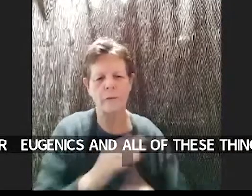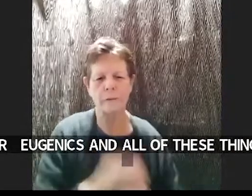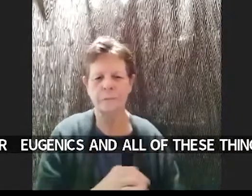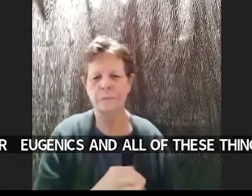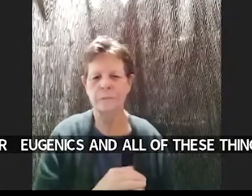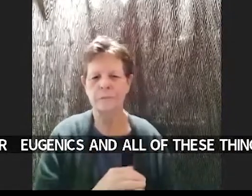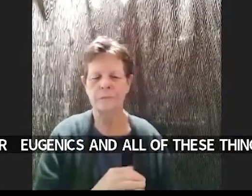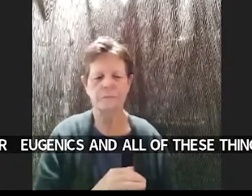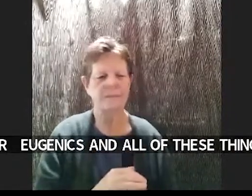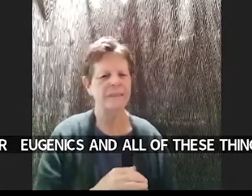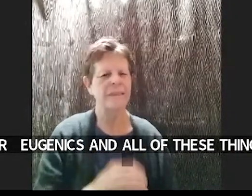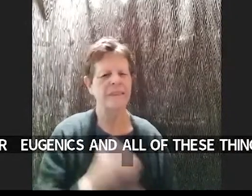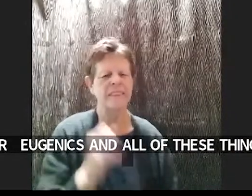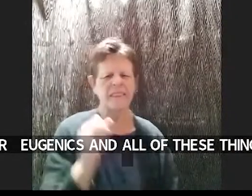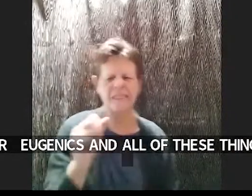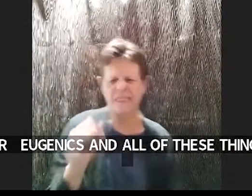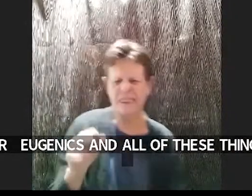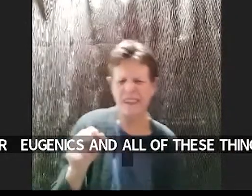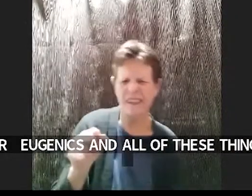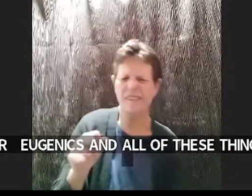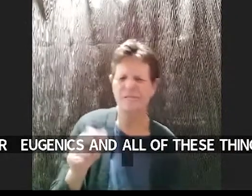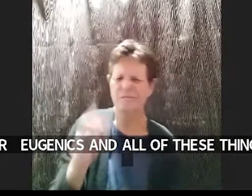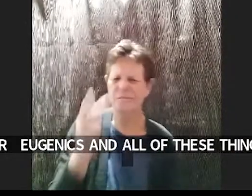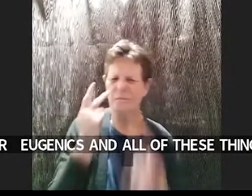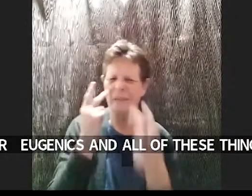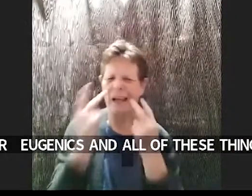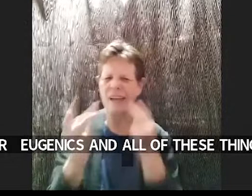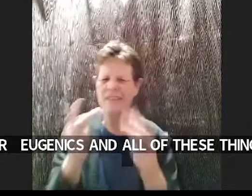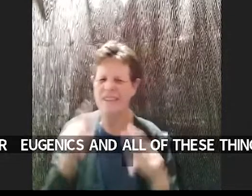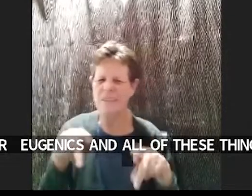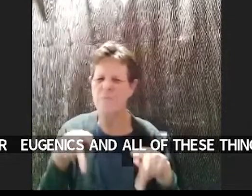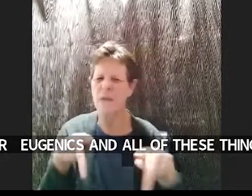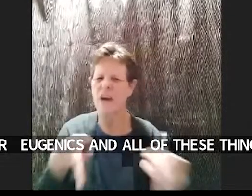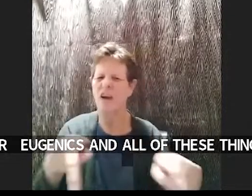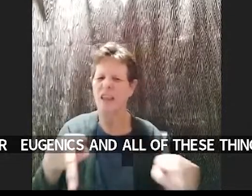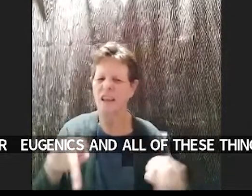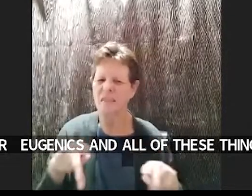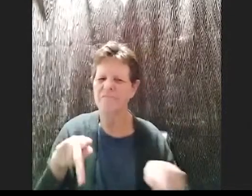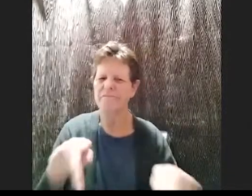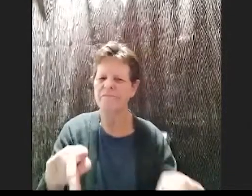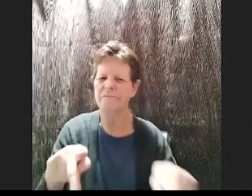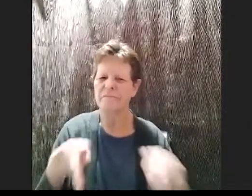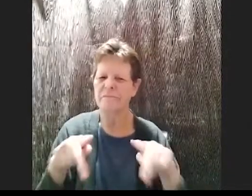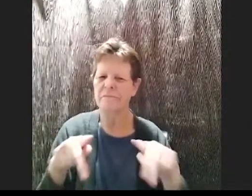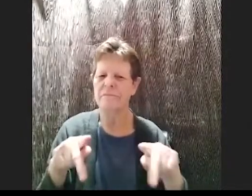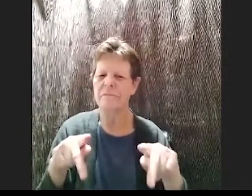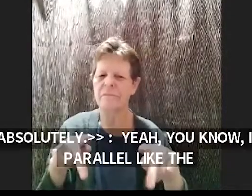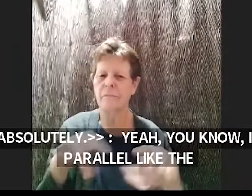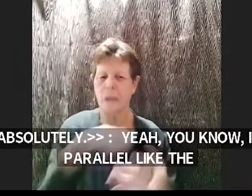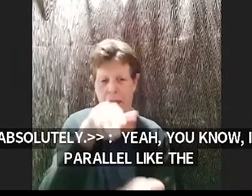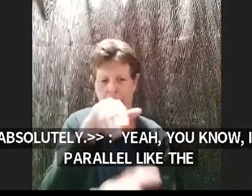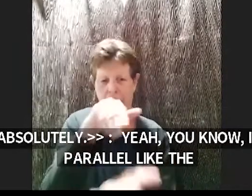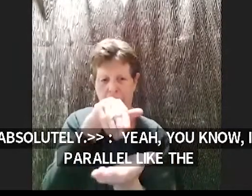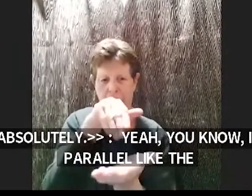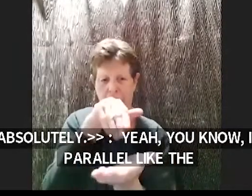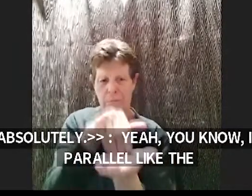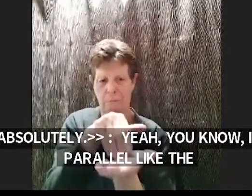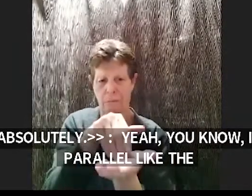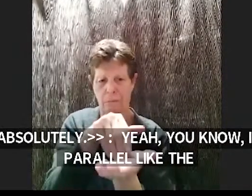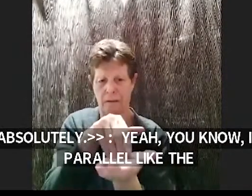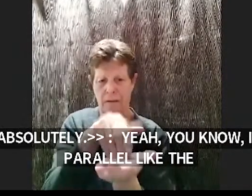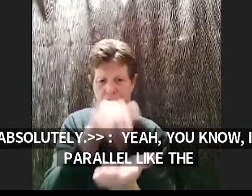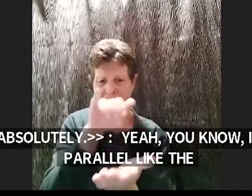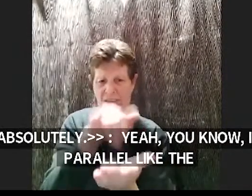i i see this parallel like the the middle has become so good and effective at